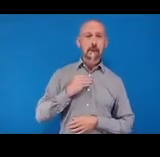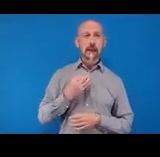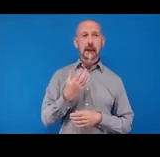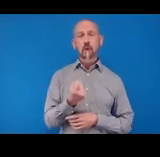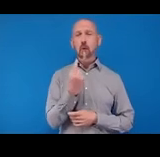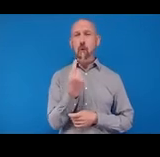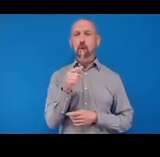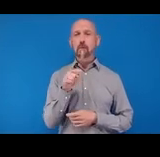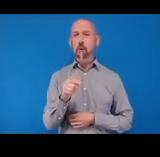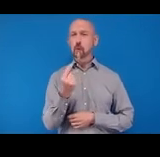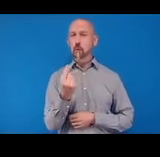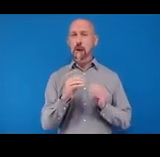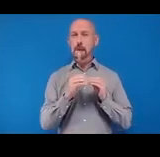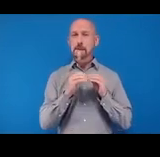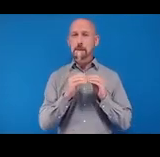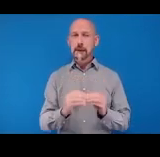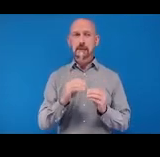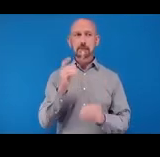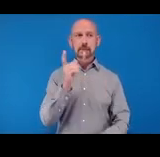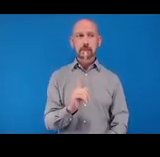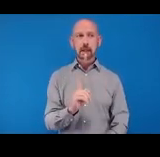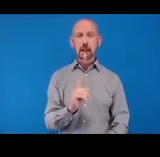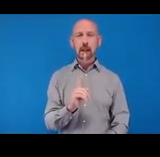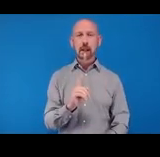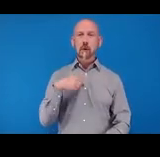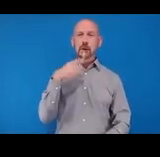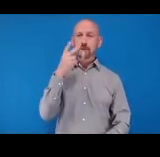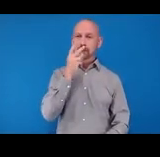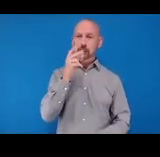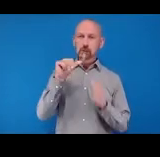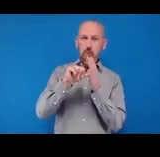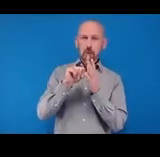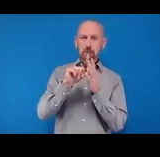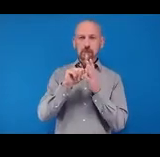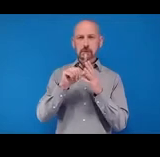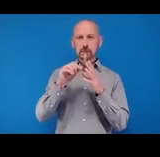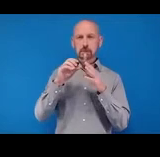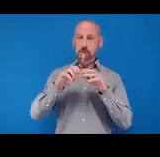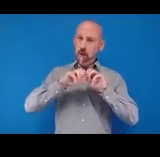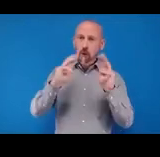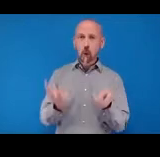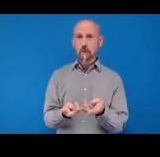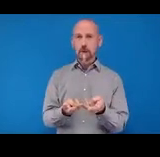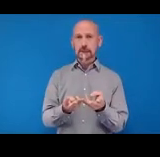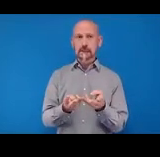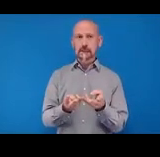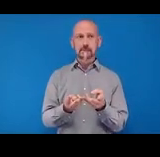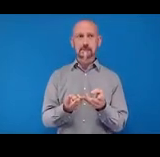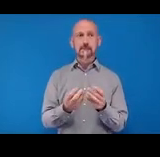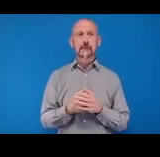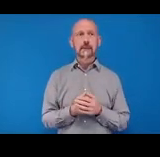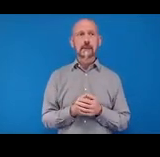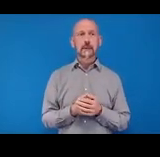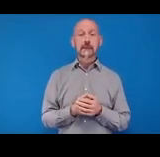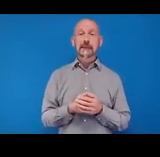with untreated impaired vision globally in 2020. In Indonesia, 8 million people are